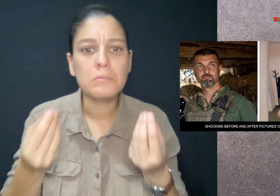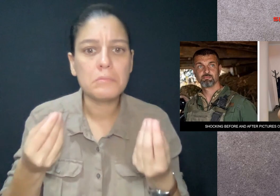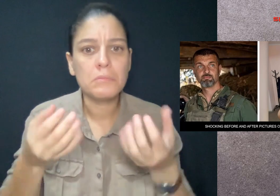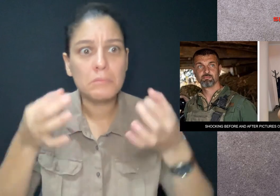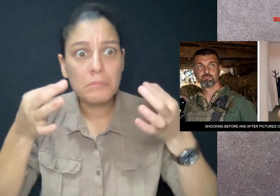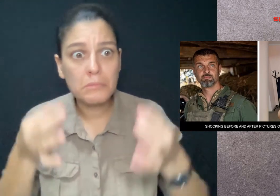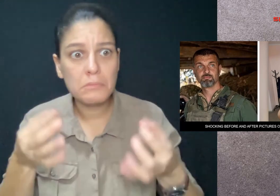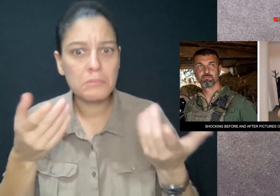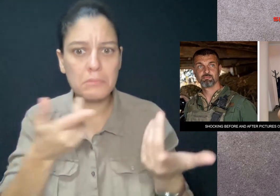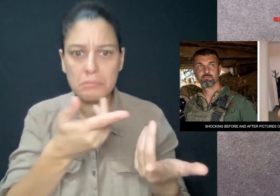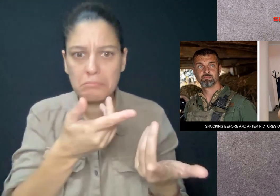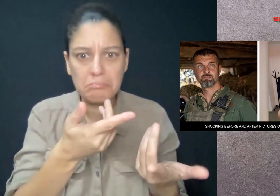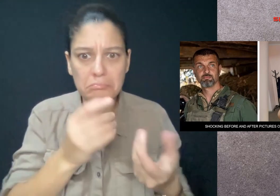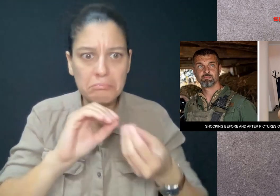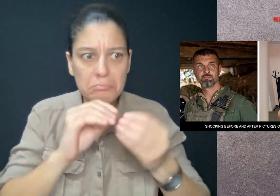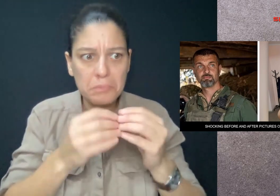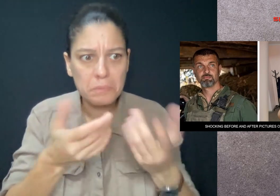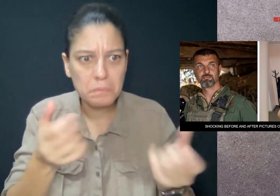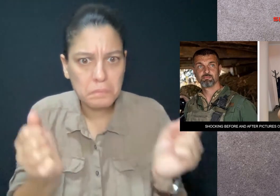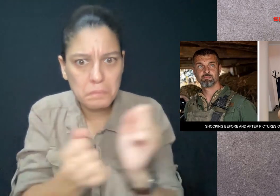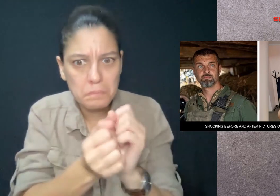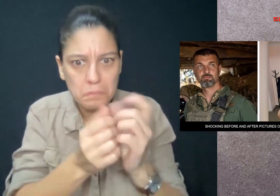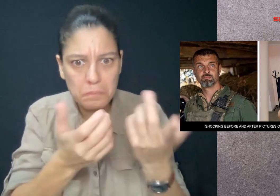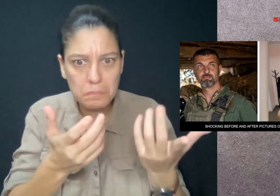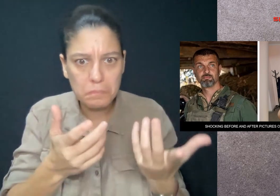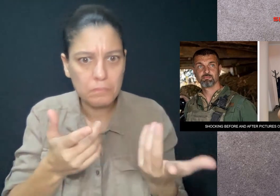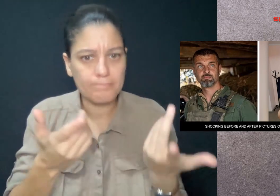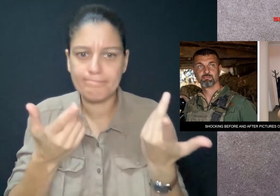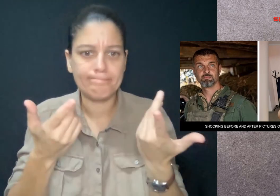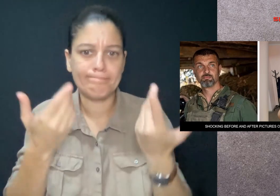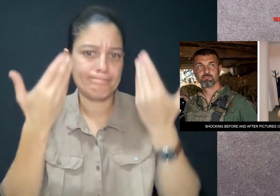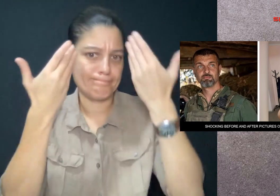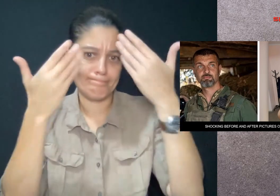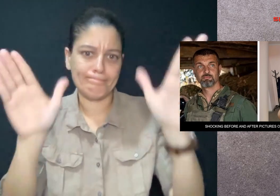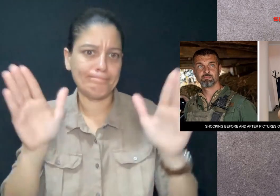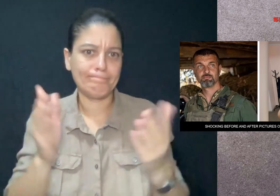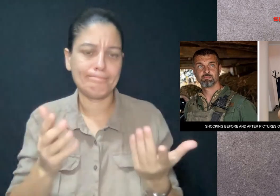No additional details of Dyanov's detainment were disclosed.